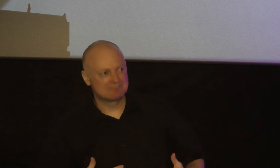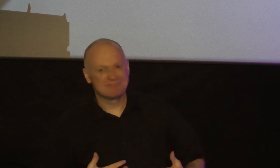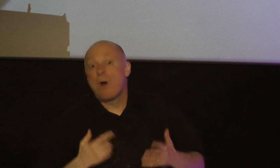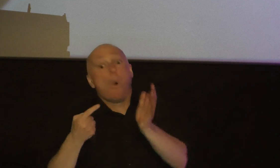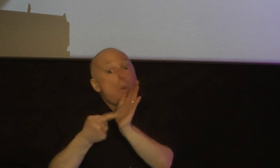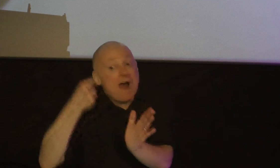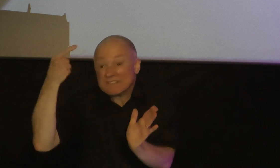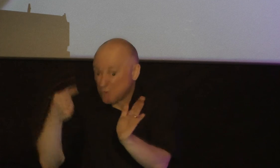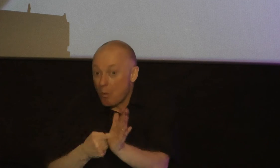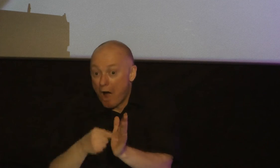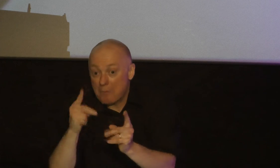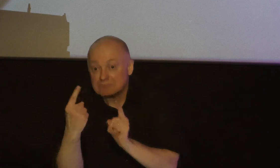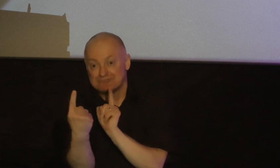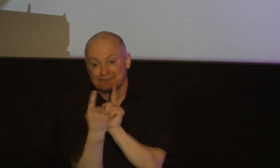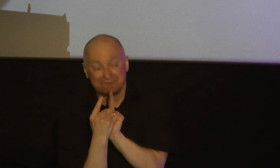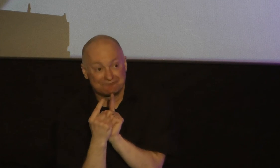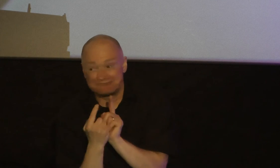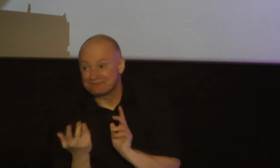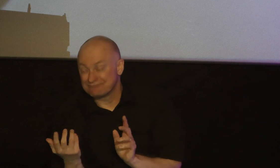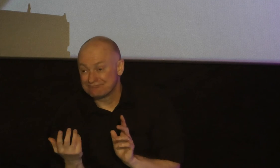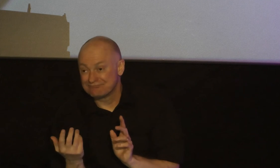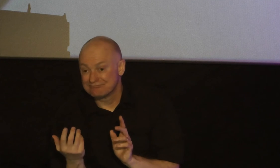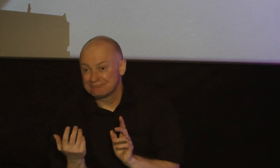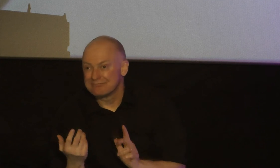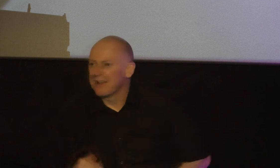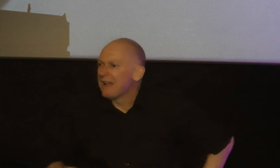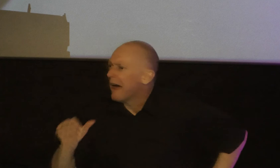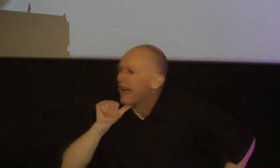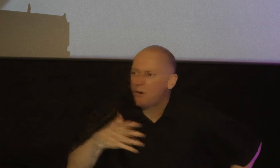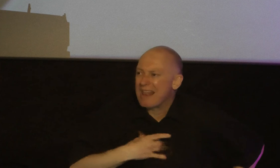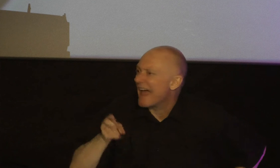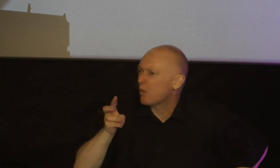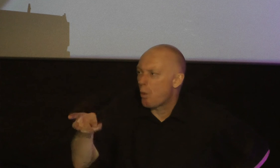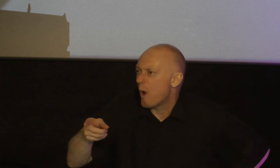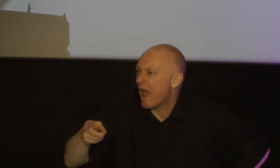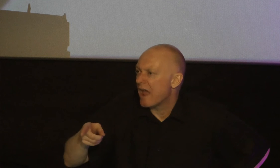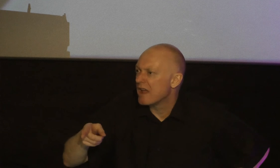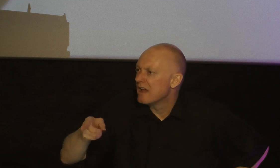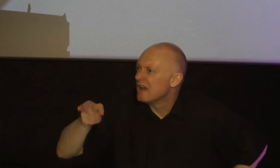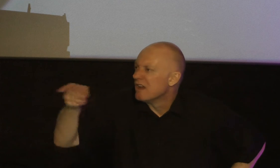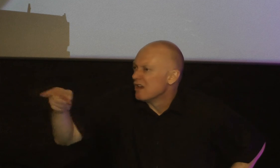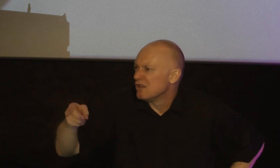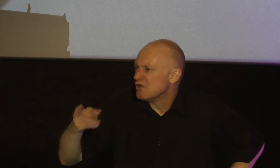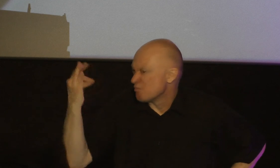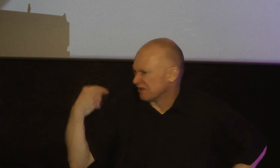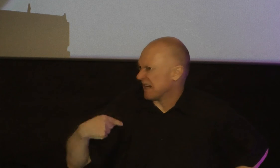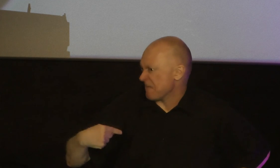someone may say I don't like the way you came up in my business with that message today Jason